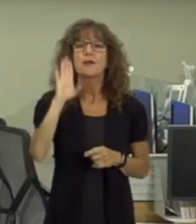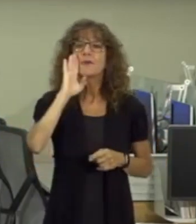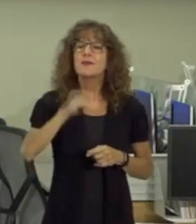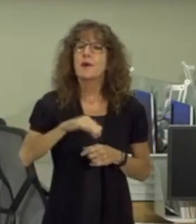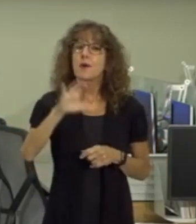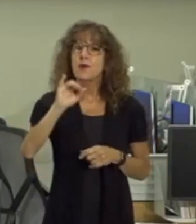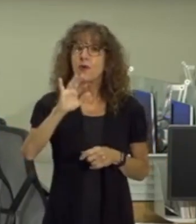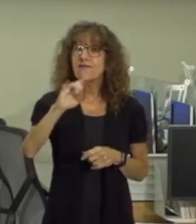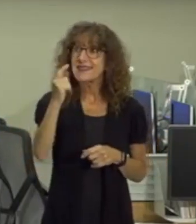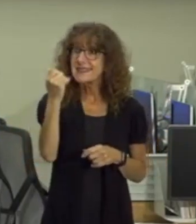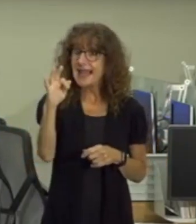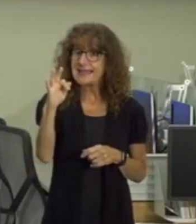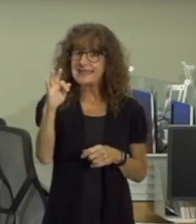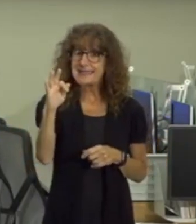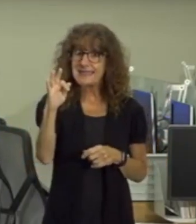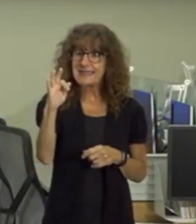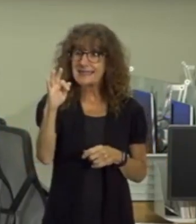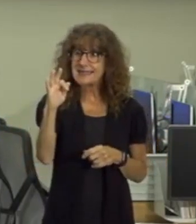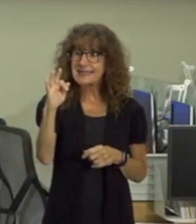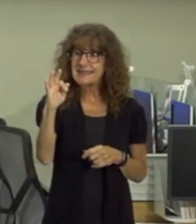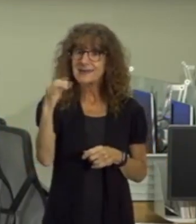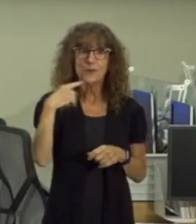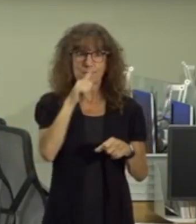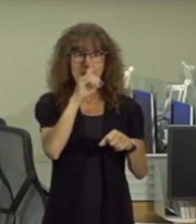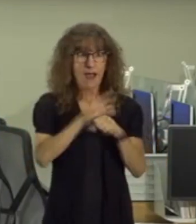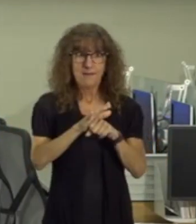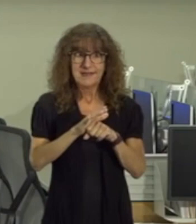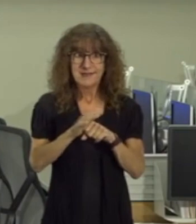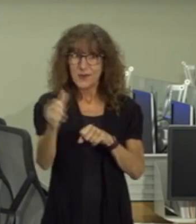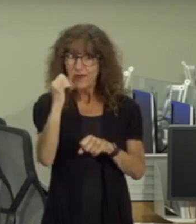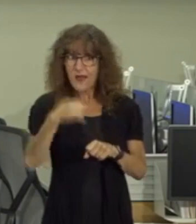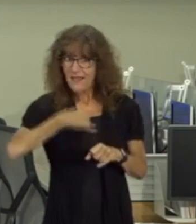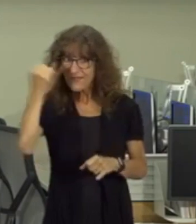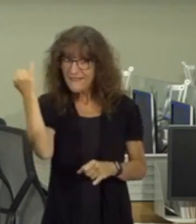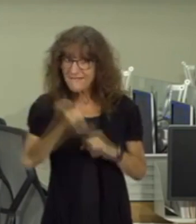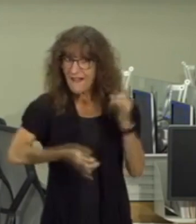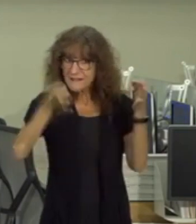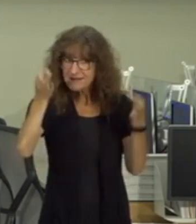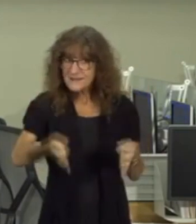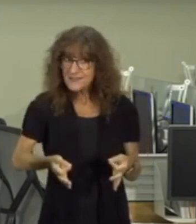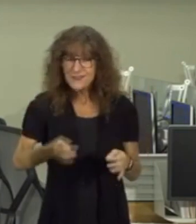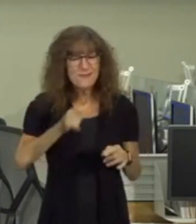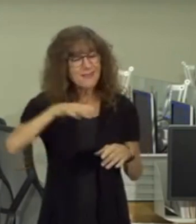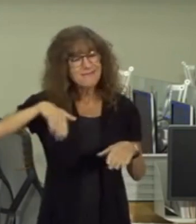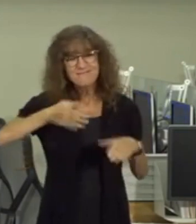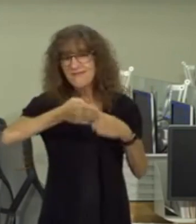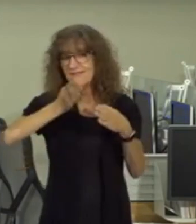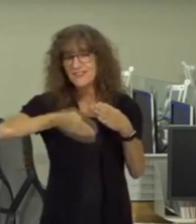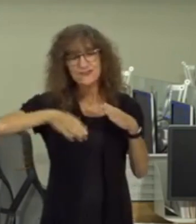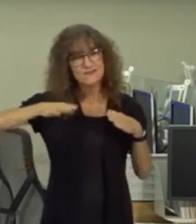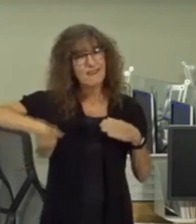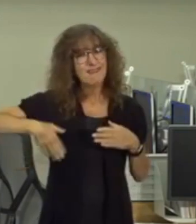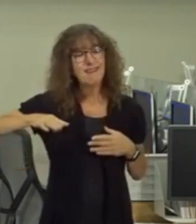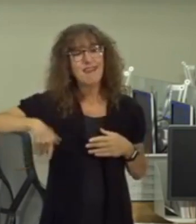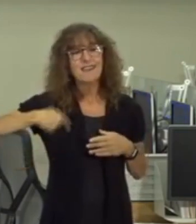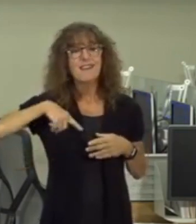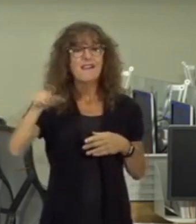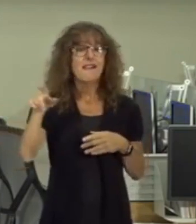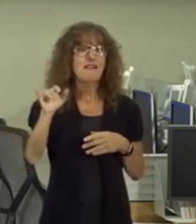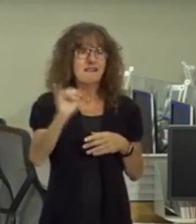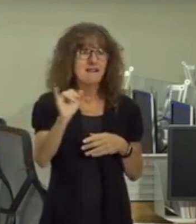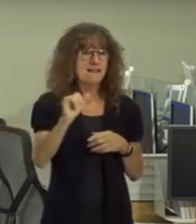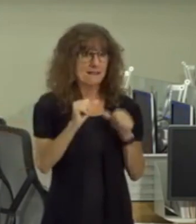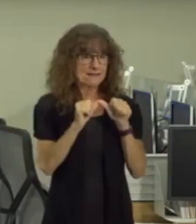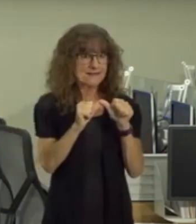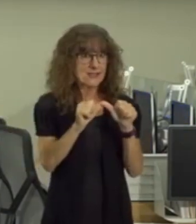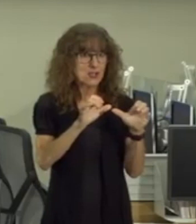is that covet 19 as we promised will not have the final say but it's not finished yet and we must all continue to